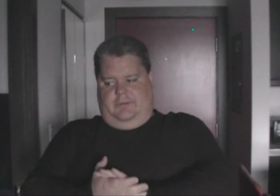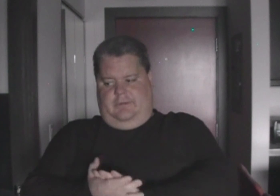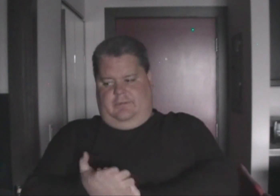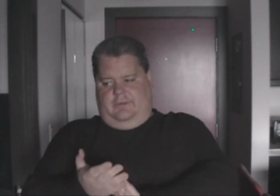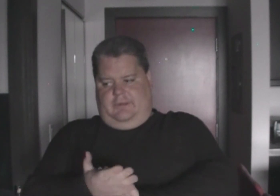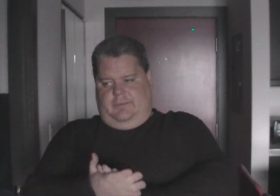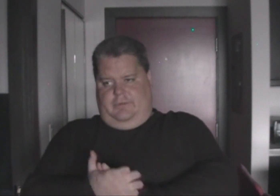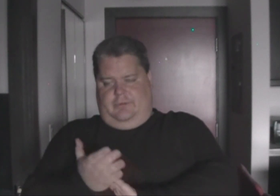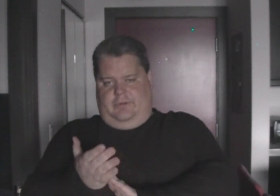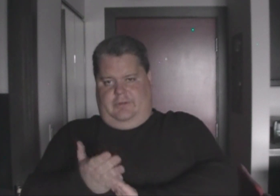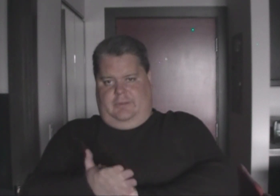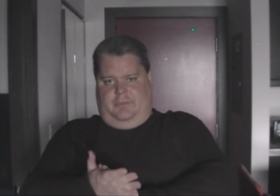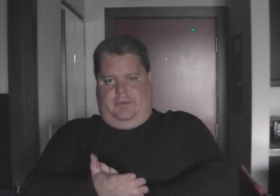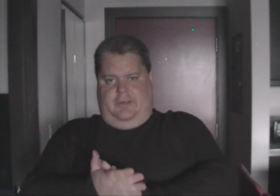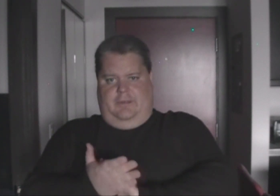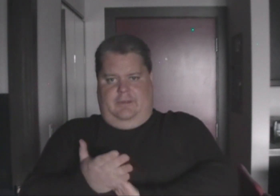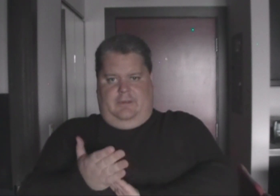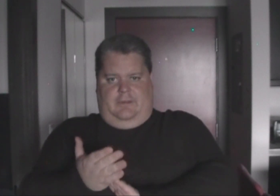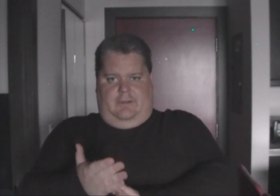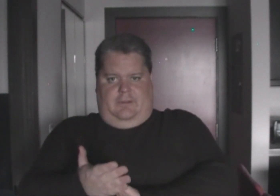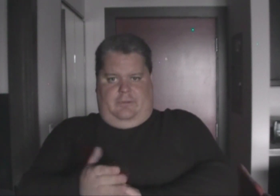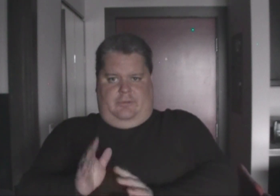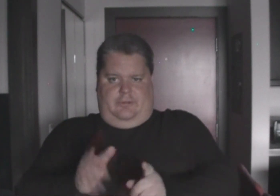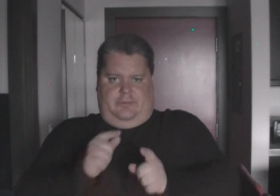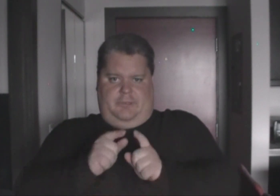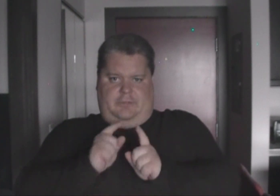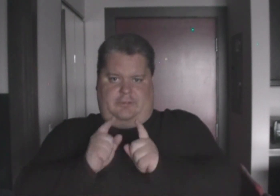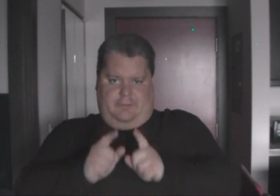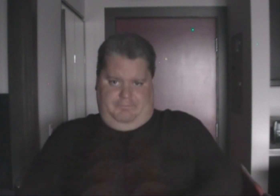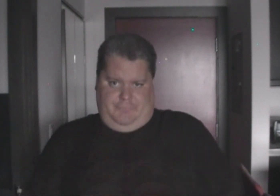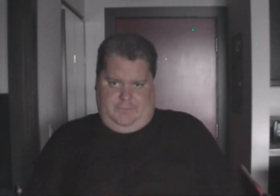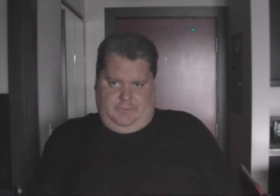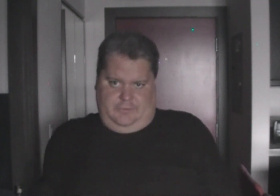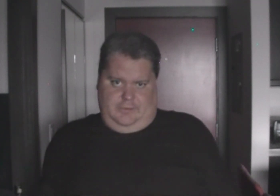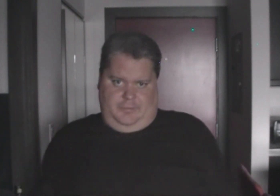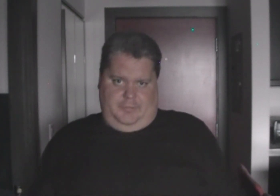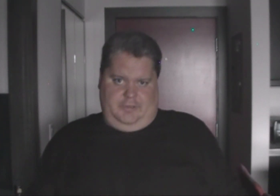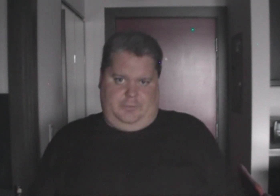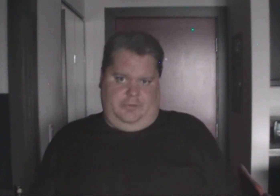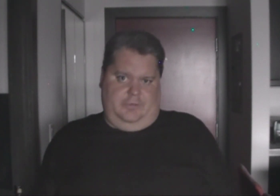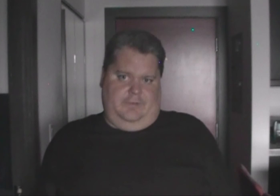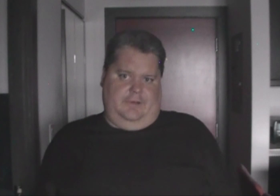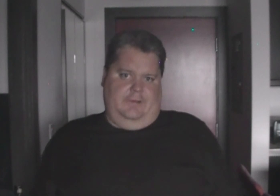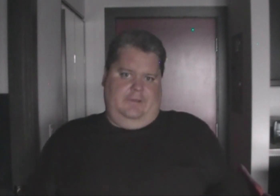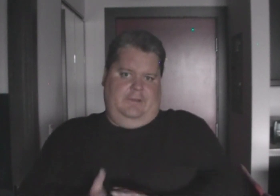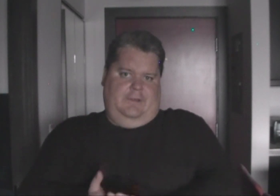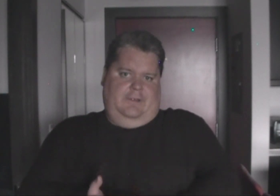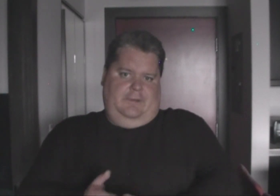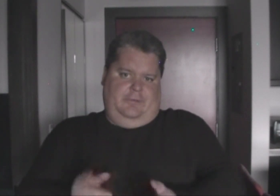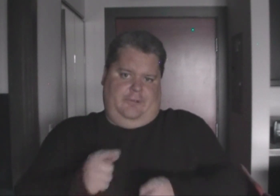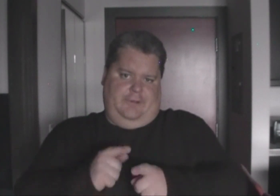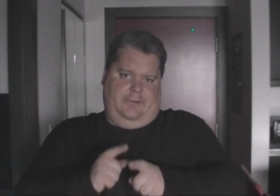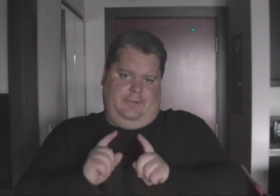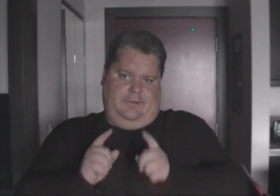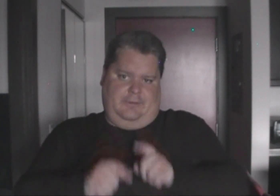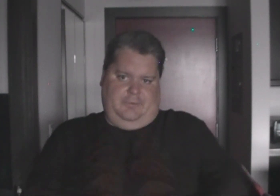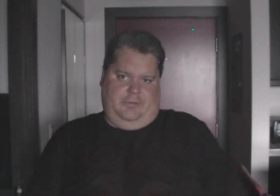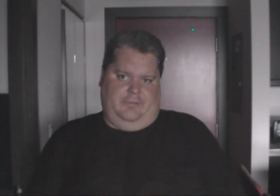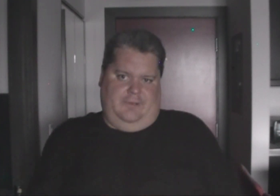Well, I was going to upgrade to a 60-bit system, which that'll be my next personal vlog. You'll find out on the next personal vlog